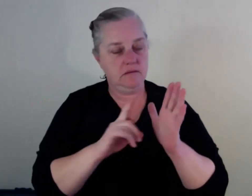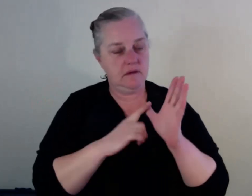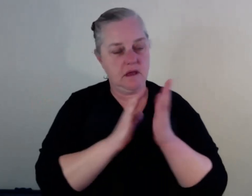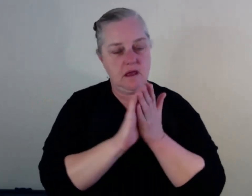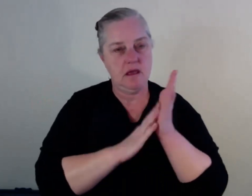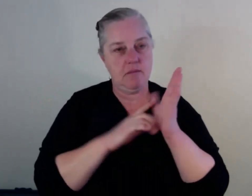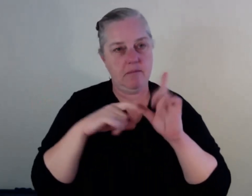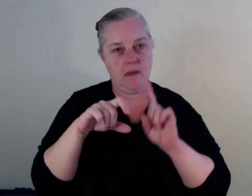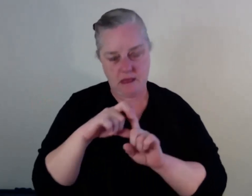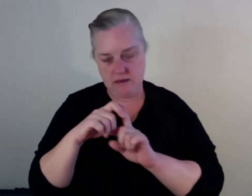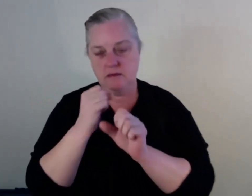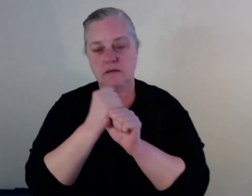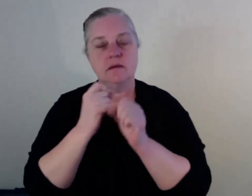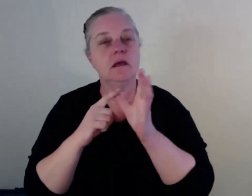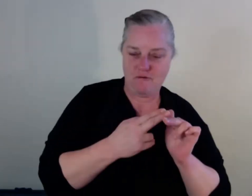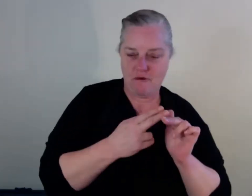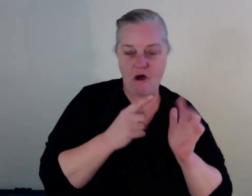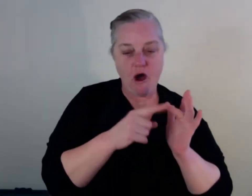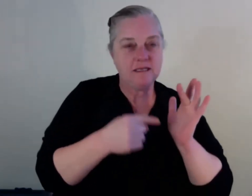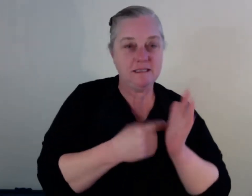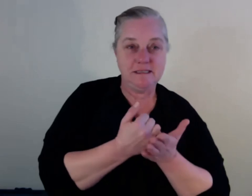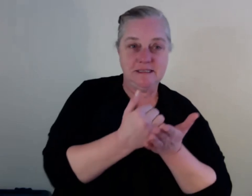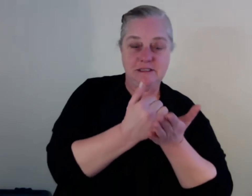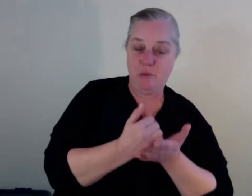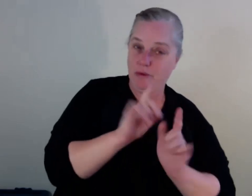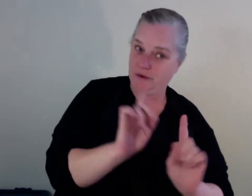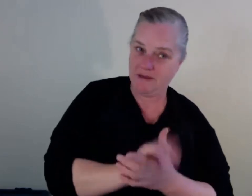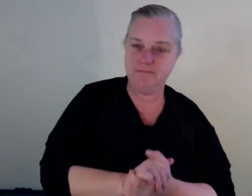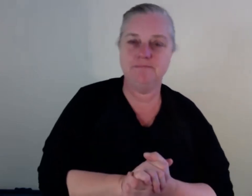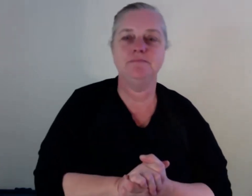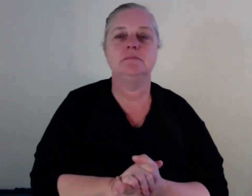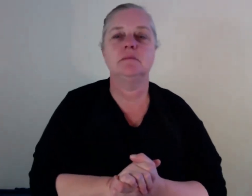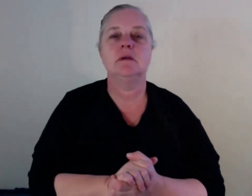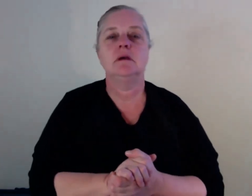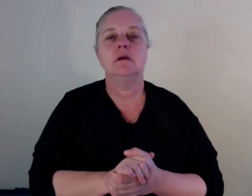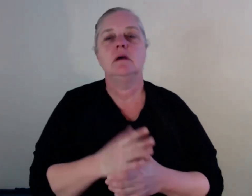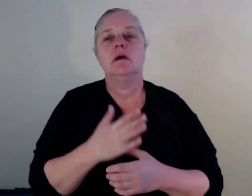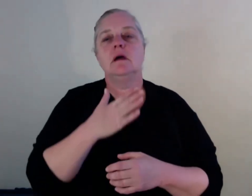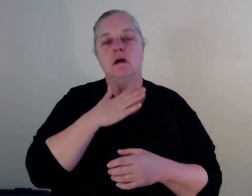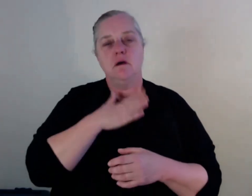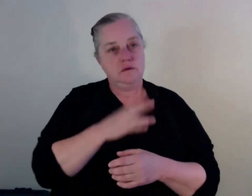um, Bass. And I just also want to say thanks to, um, my NADA colleagues, Tata, Michelle, Sharon, um,